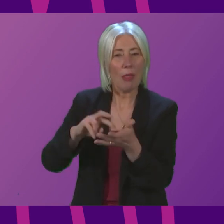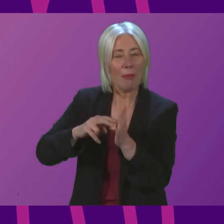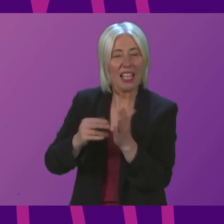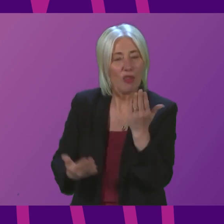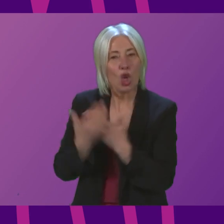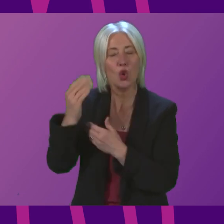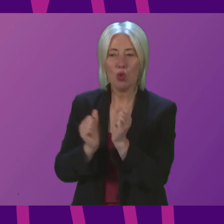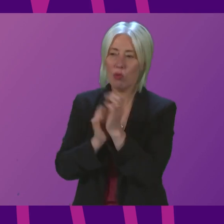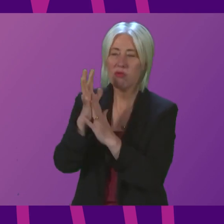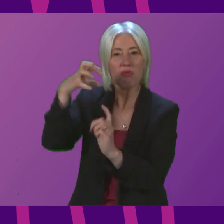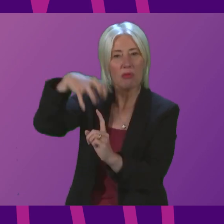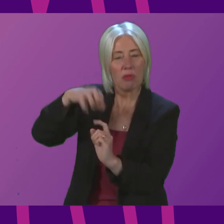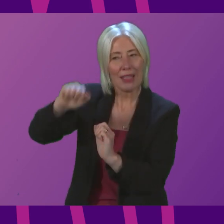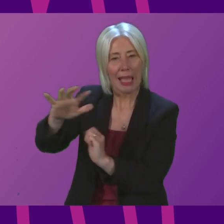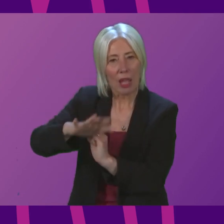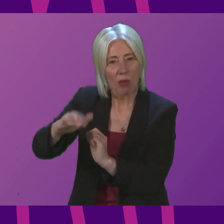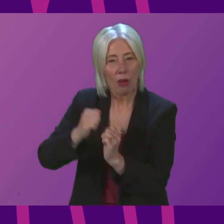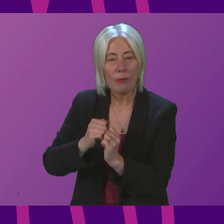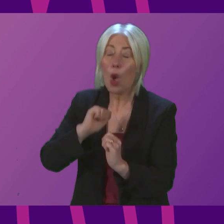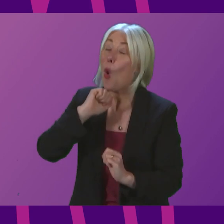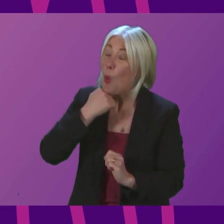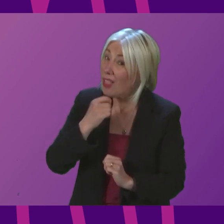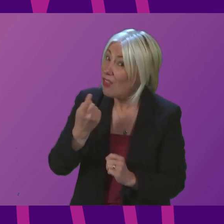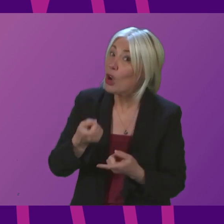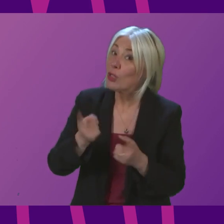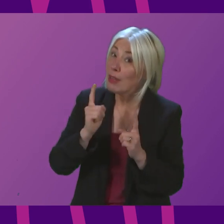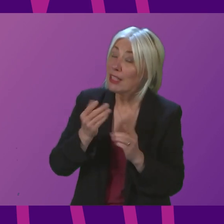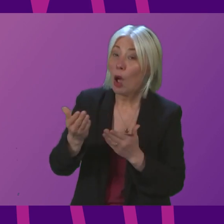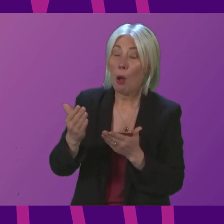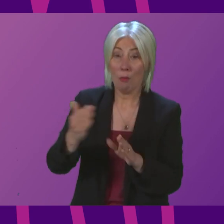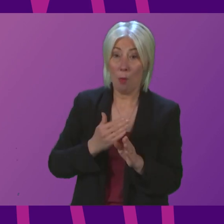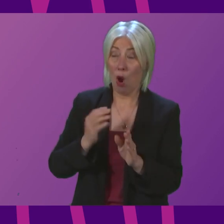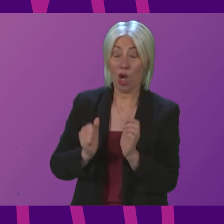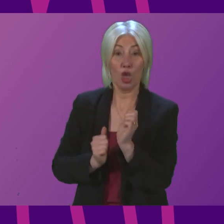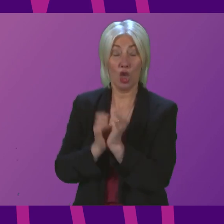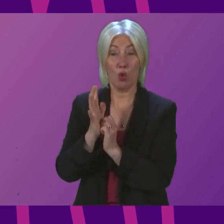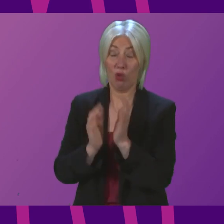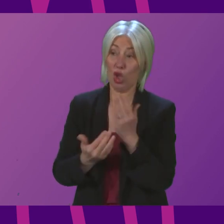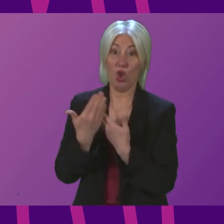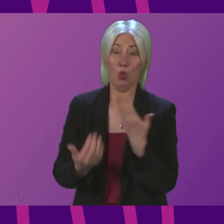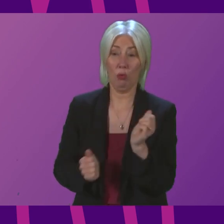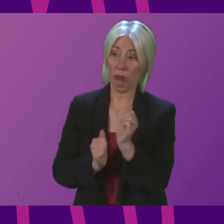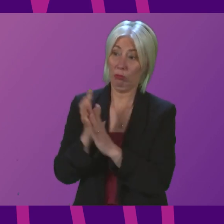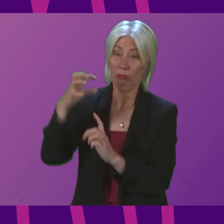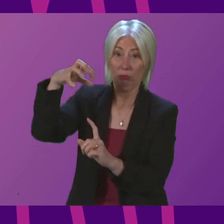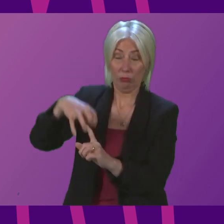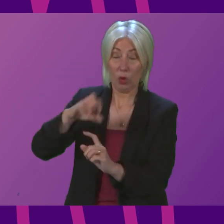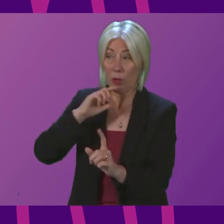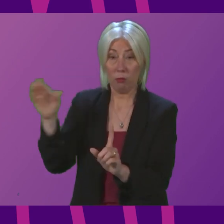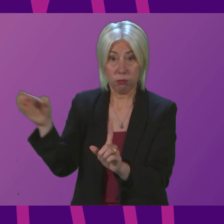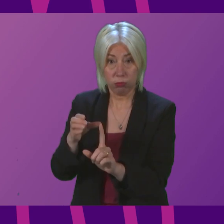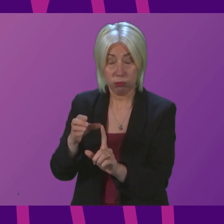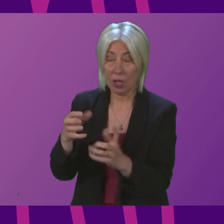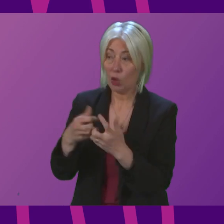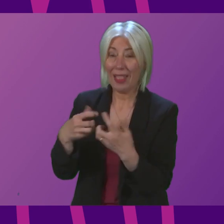the Deputy First Minister tell me, will the First Minister bring in a moratorium on new incinerators, and how does this facility fit